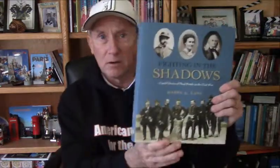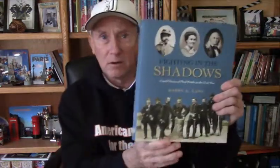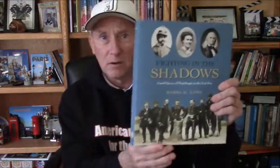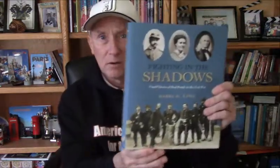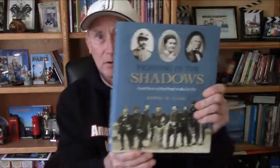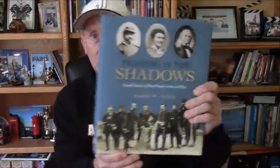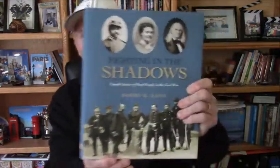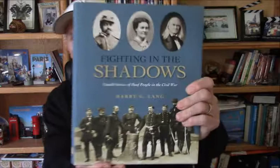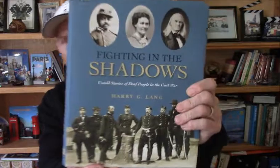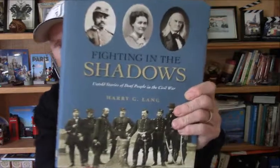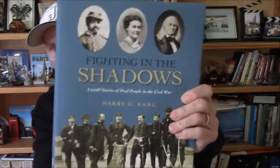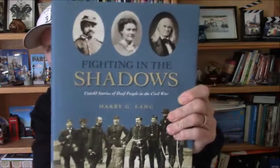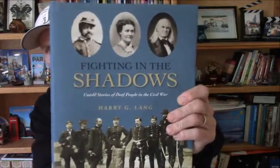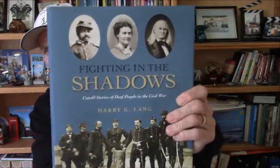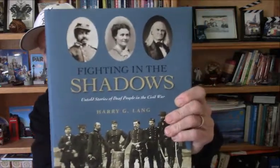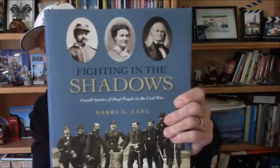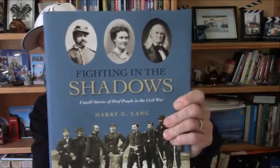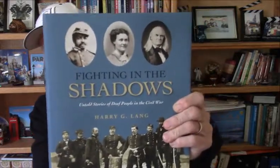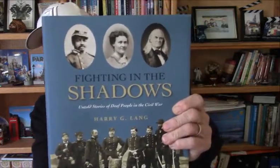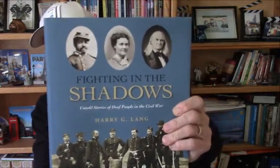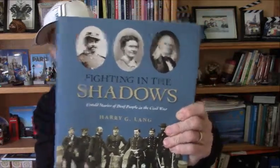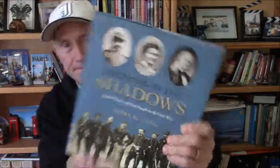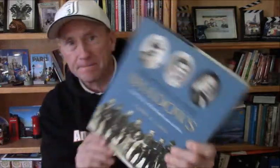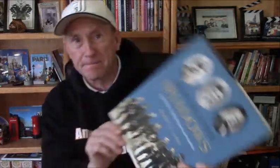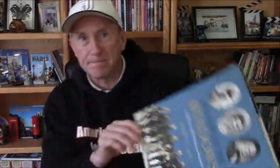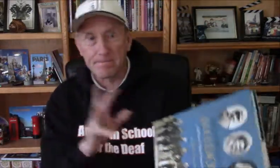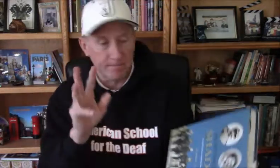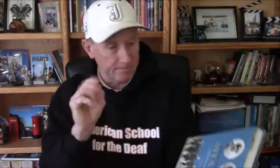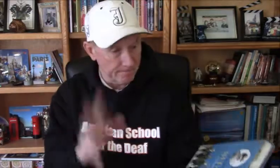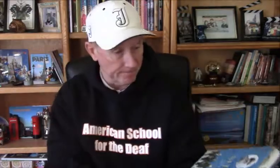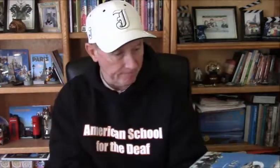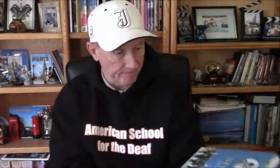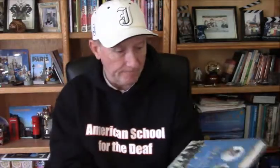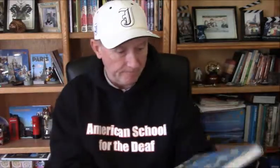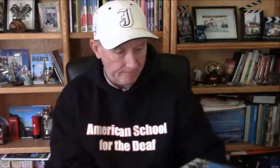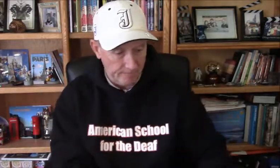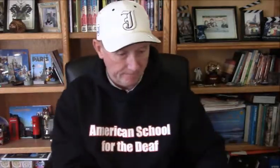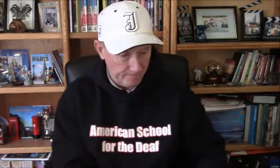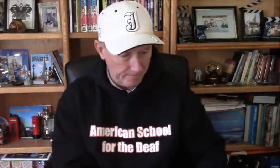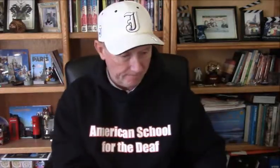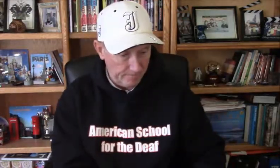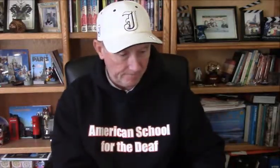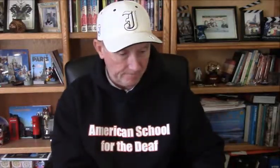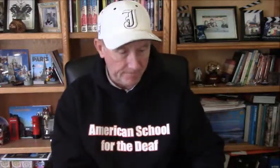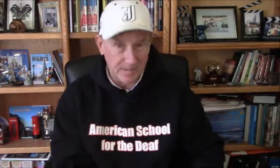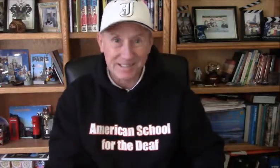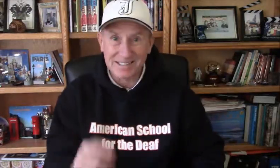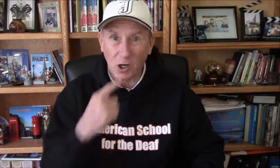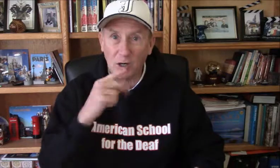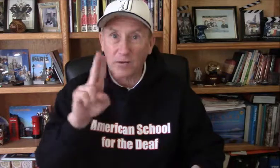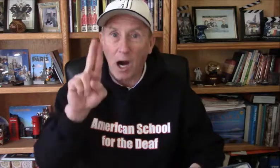It's called the